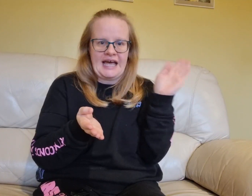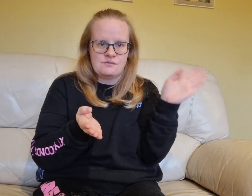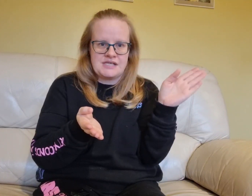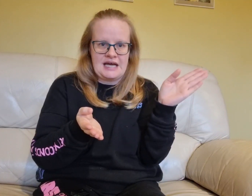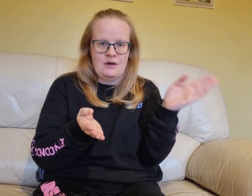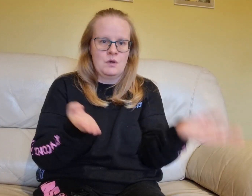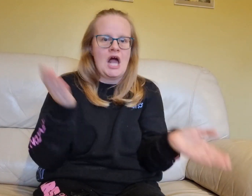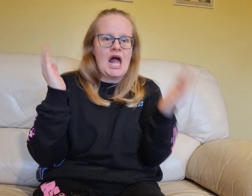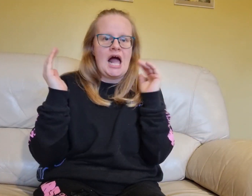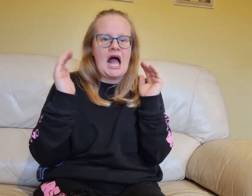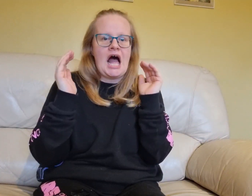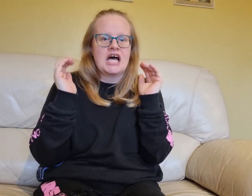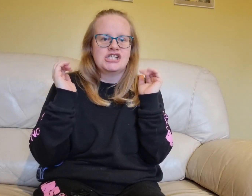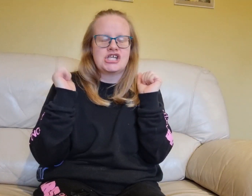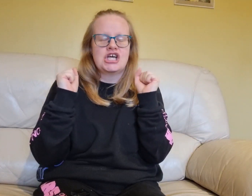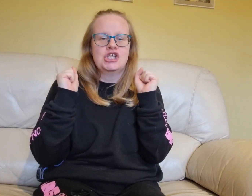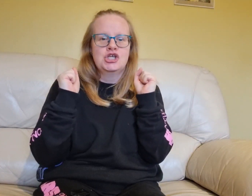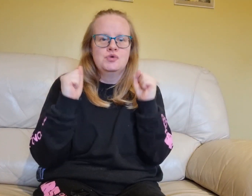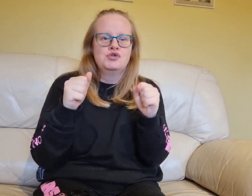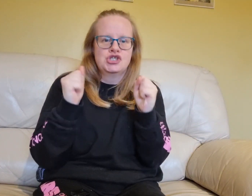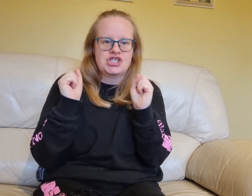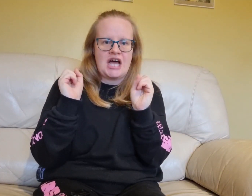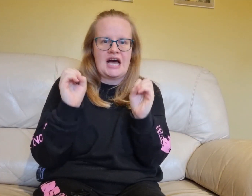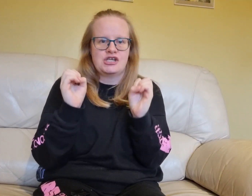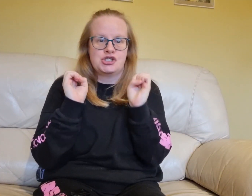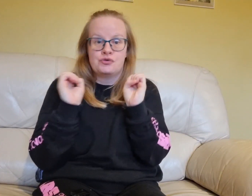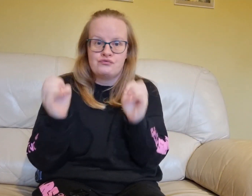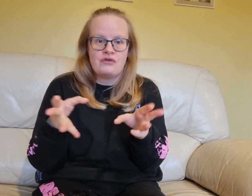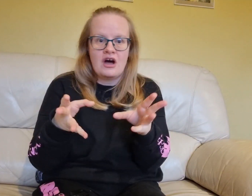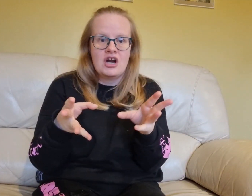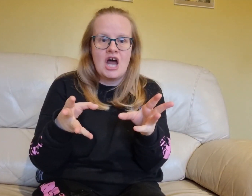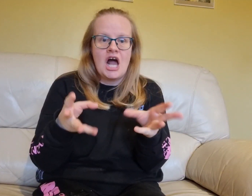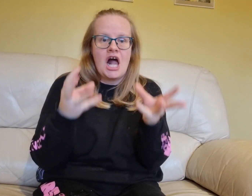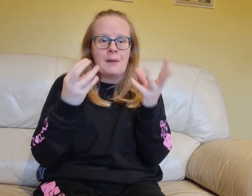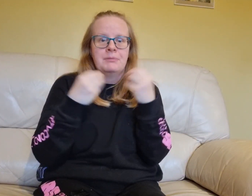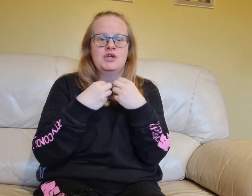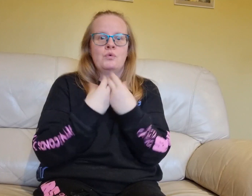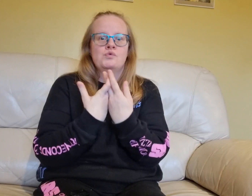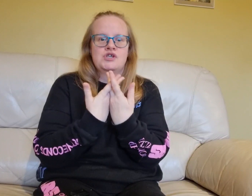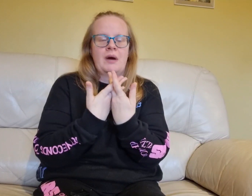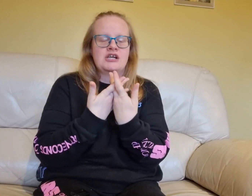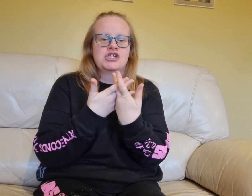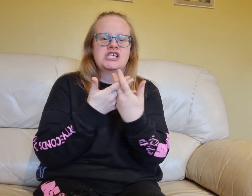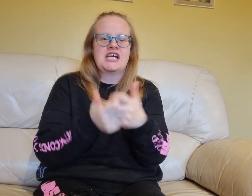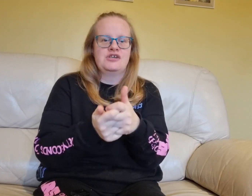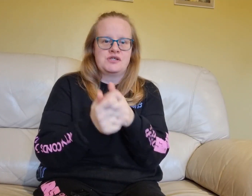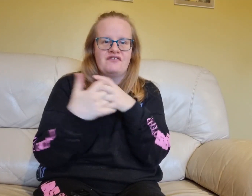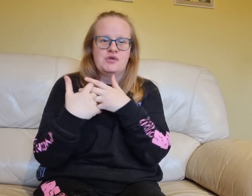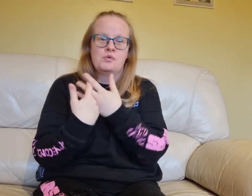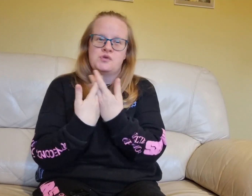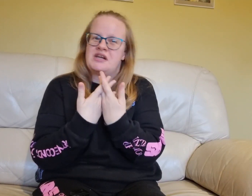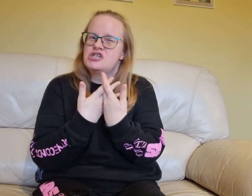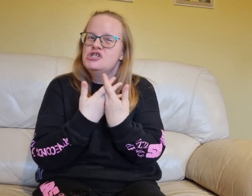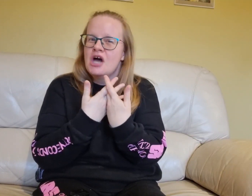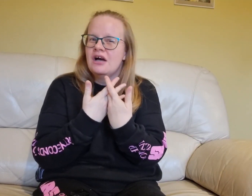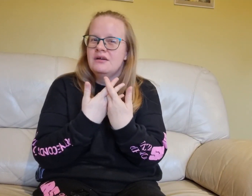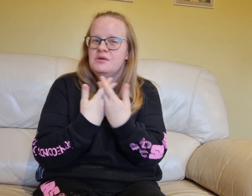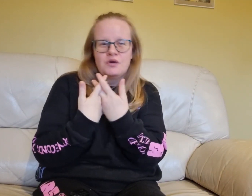countdown and we had just had to run, but you also had to contain yourself and you also had to know your